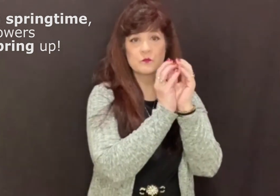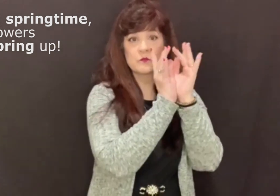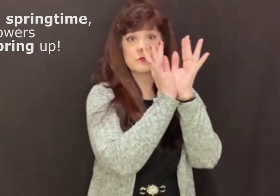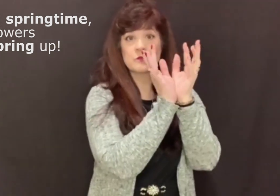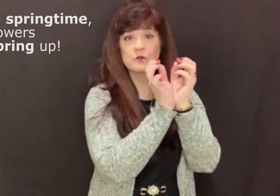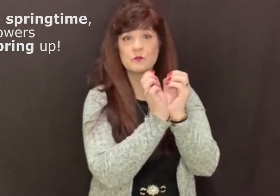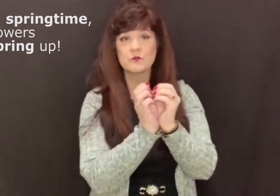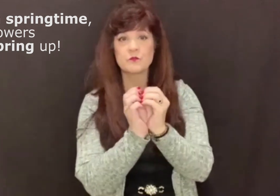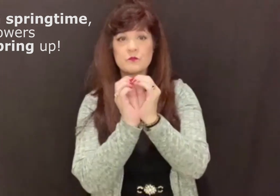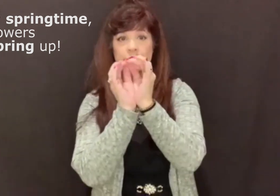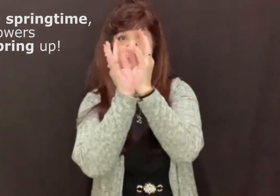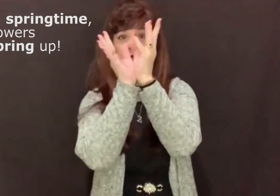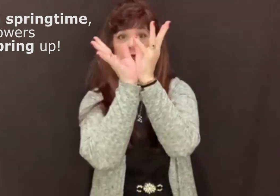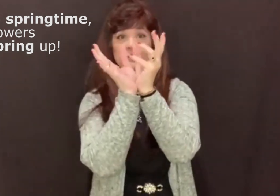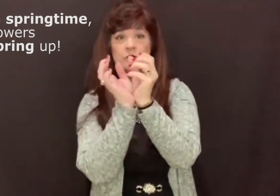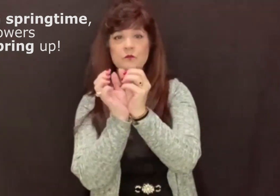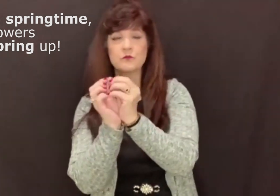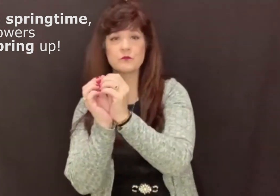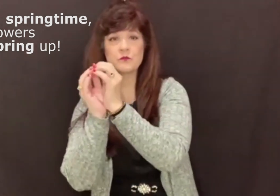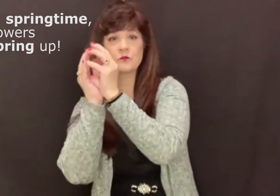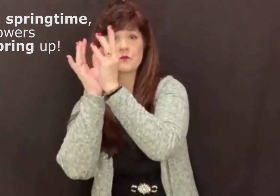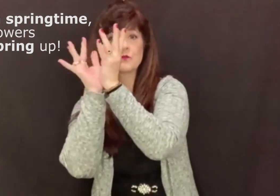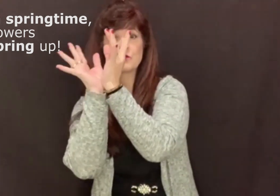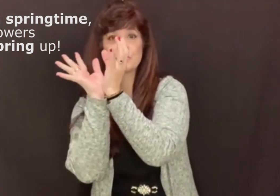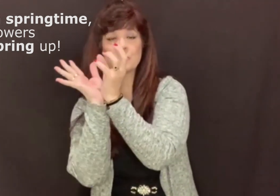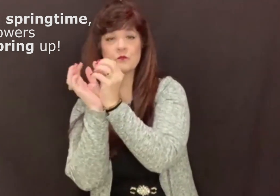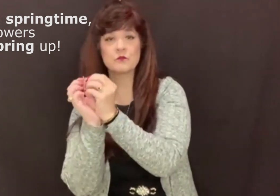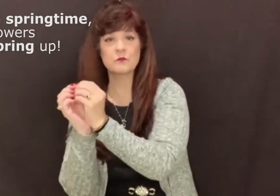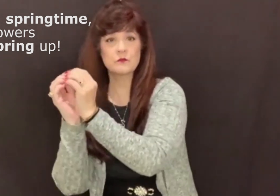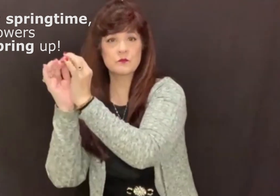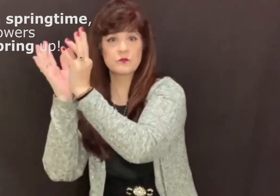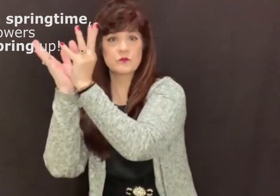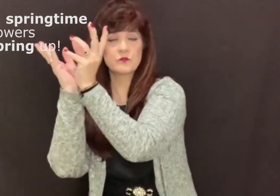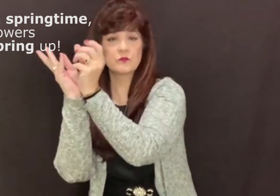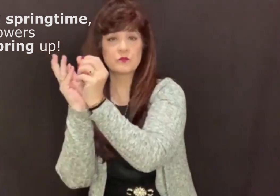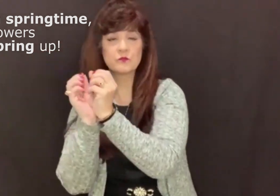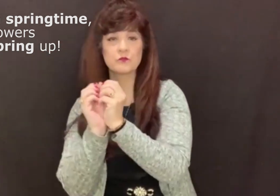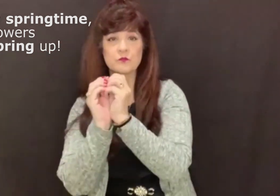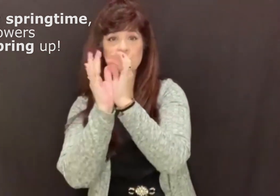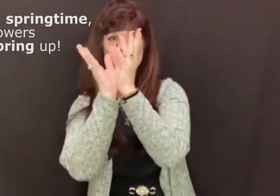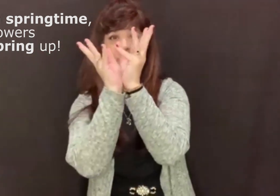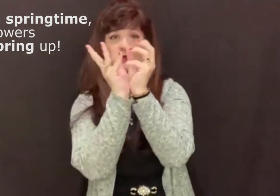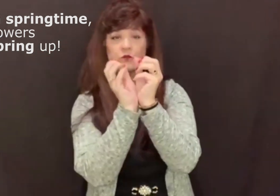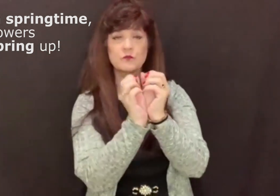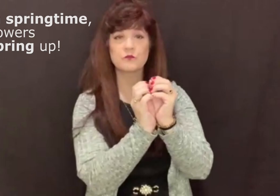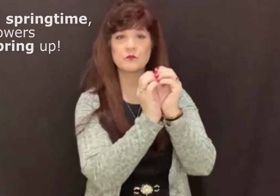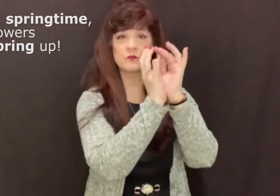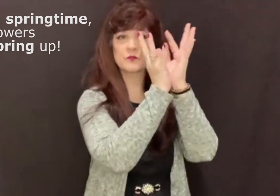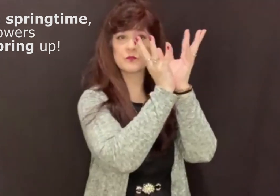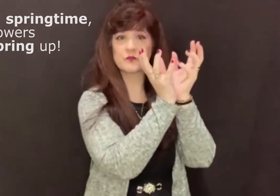The flowers are red, pink, white, and yellow. They bloom in the spring.